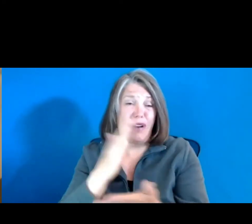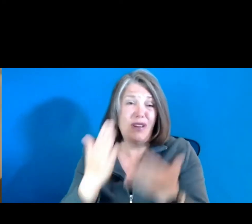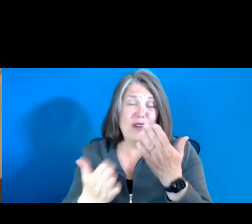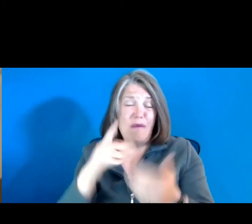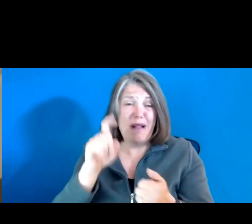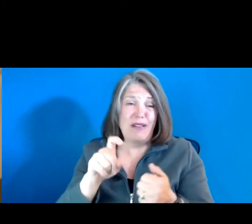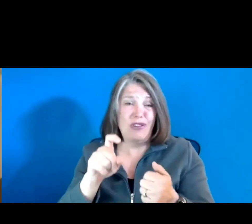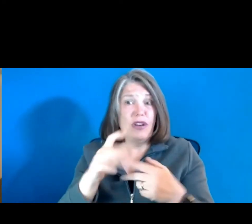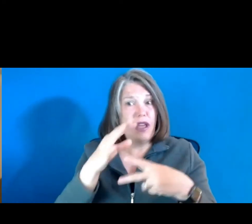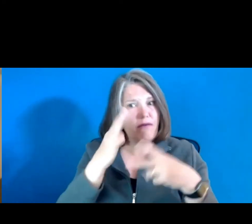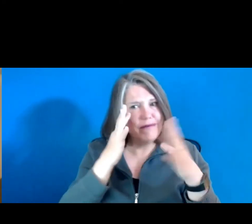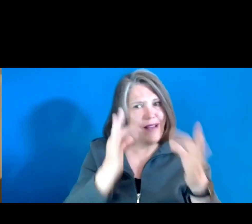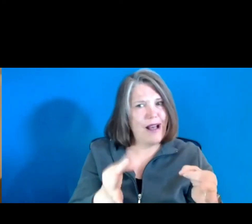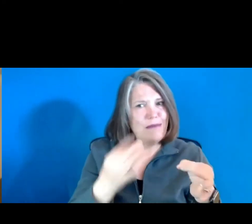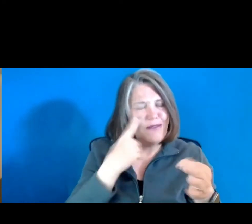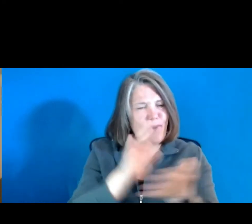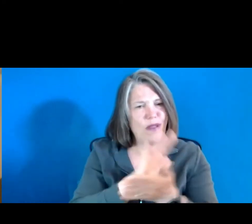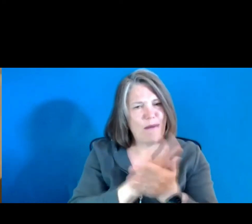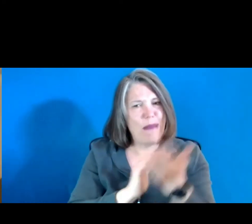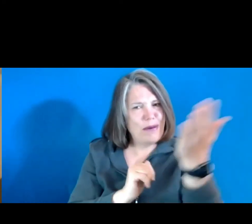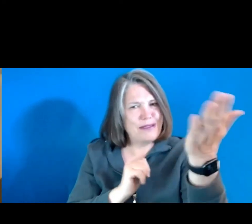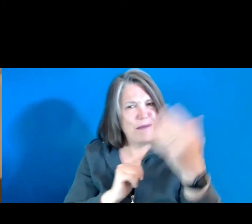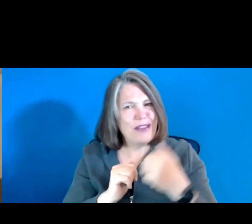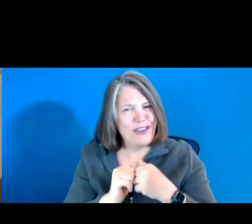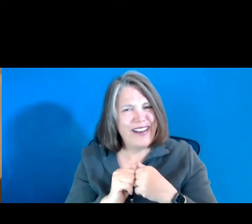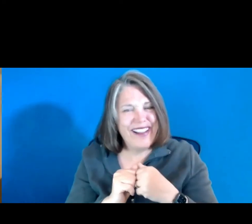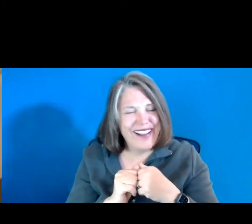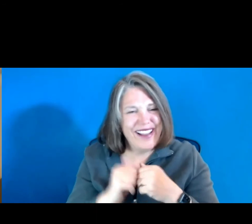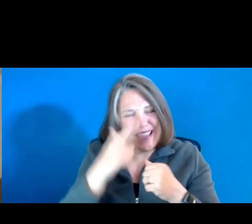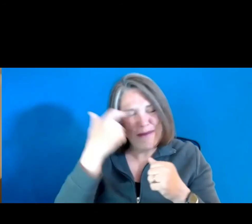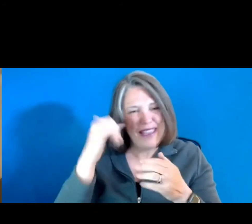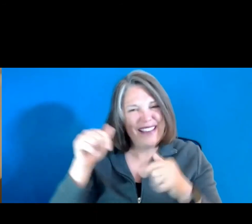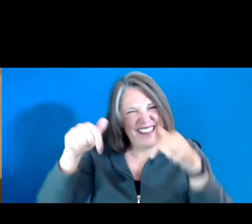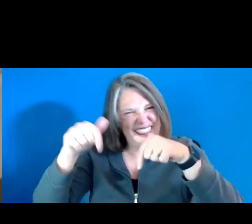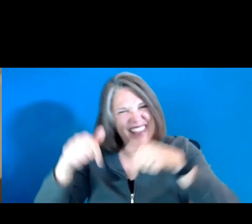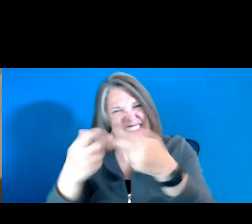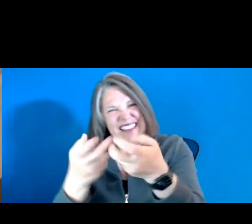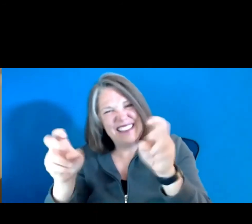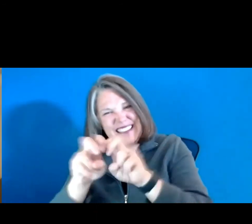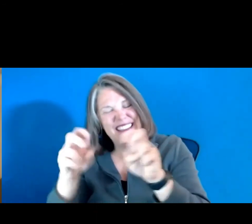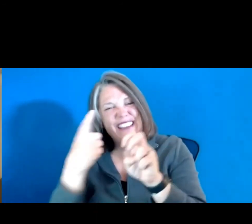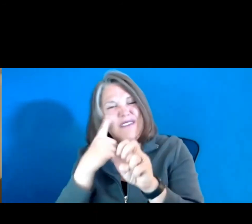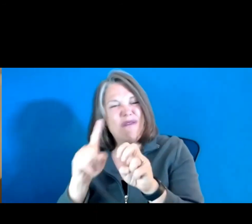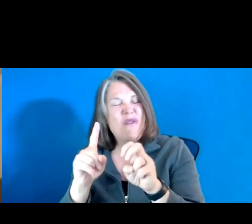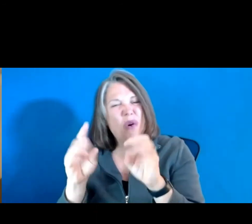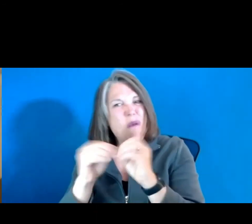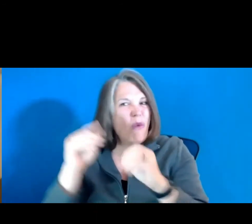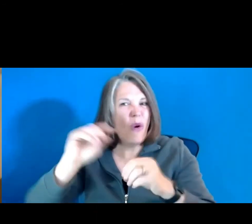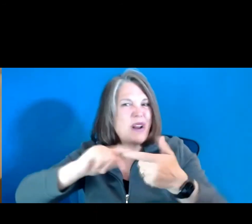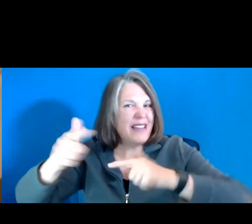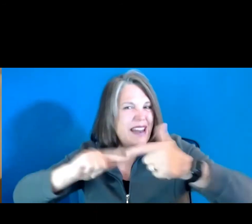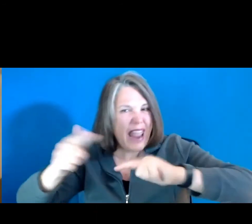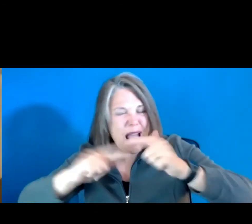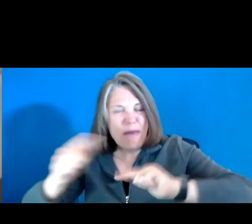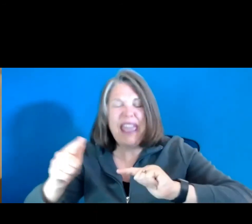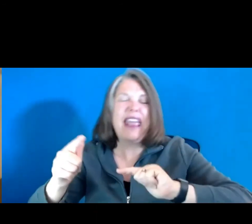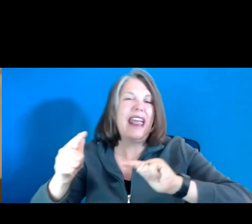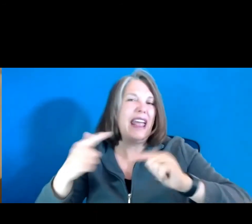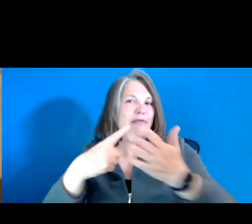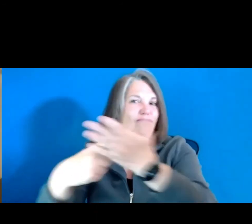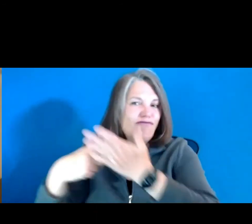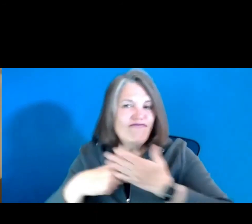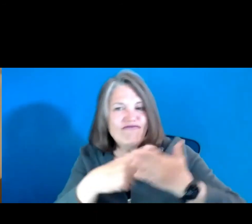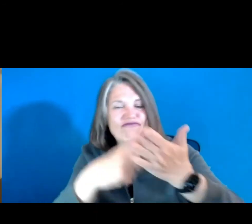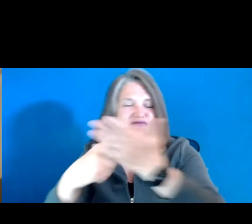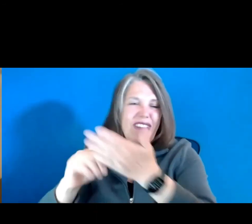opted for the paper submission mode, because this is intended to be a more dynamic and interactive way of